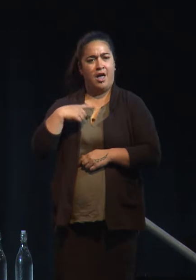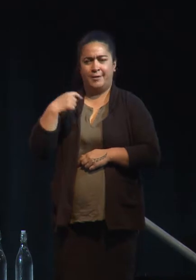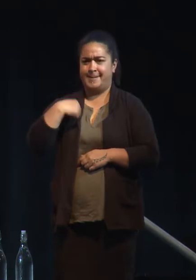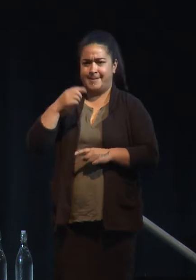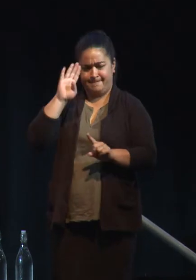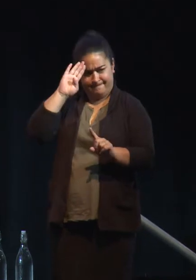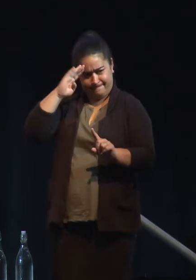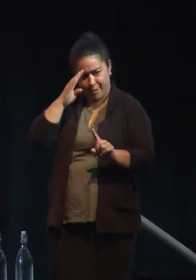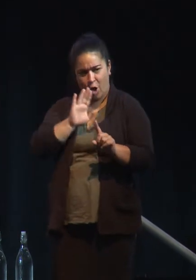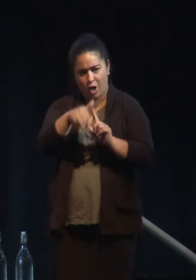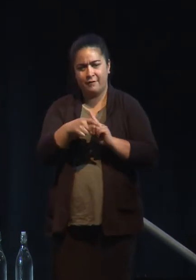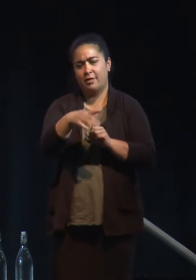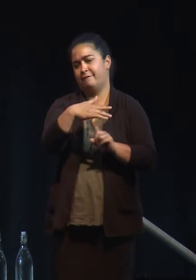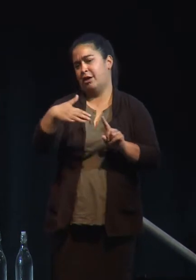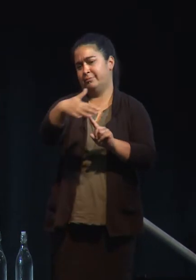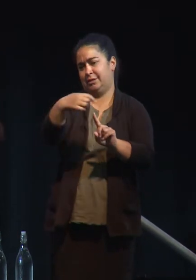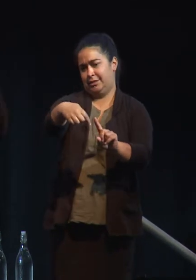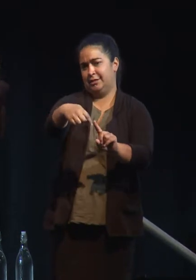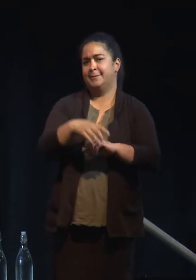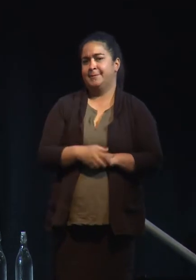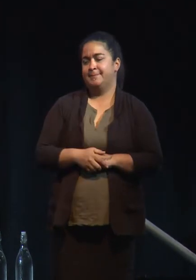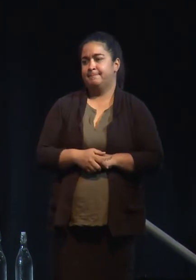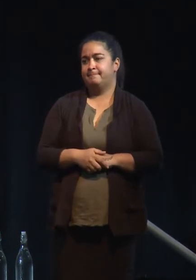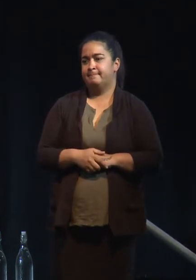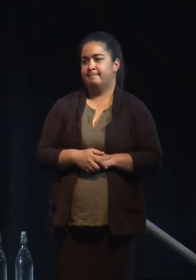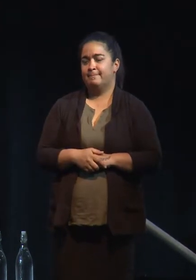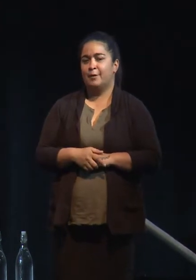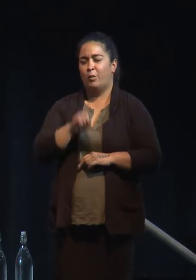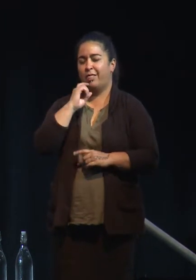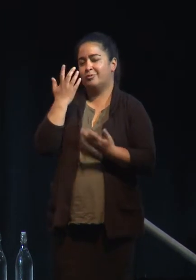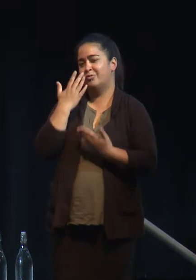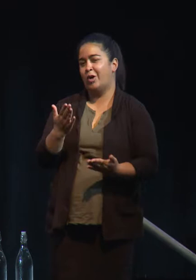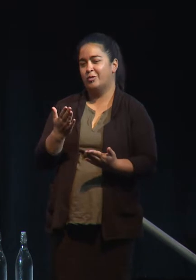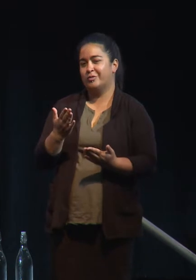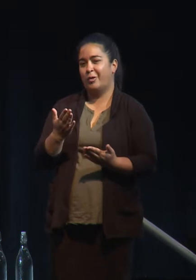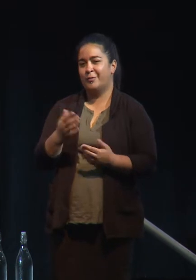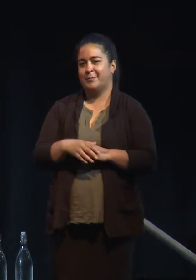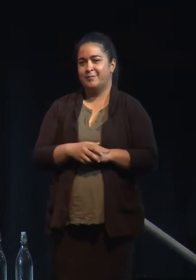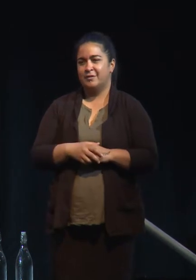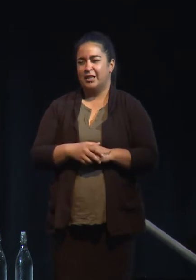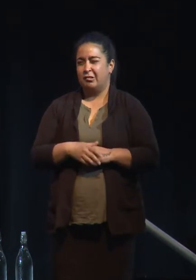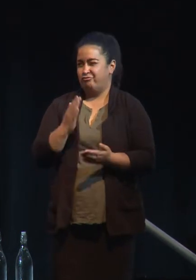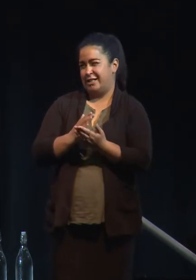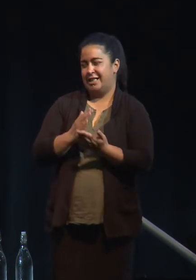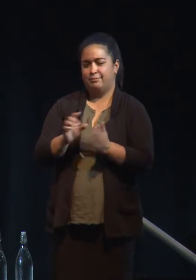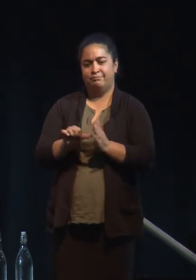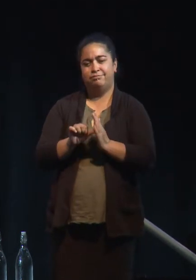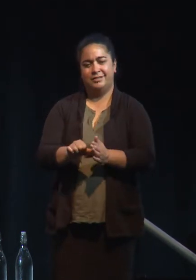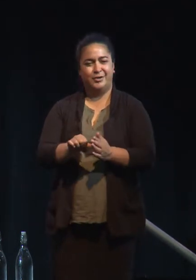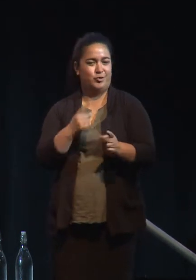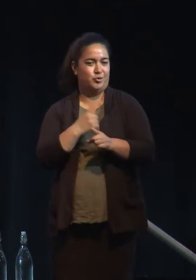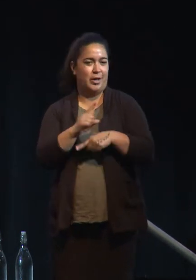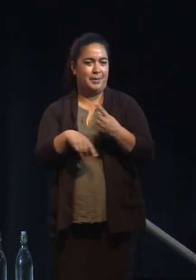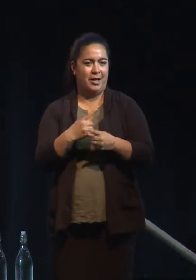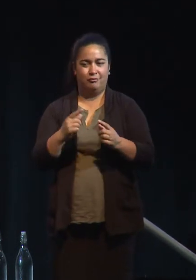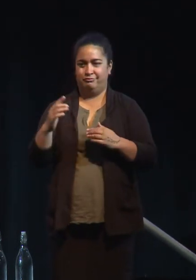concerns. And as we'll show, we'll take you down this path, you can't really talk about reducing emissions